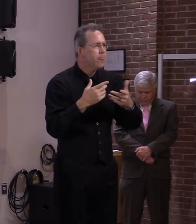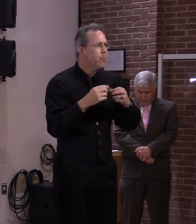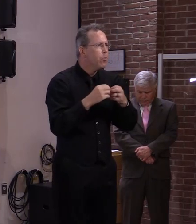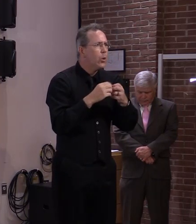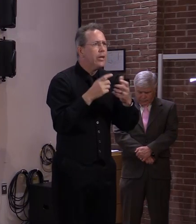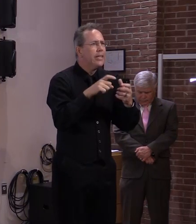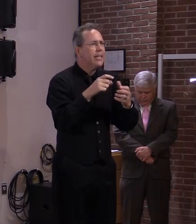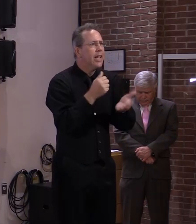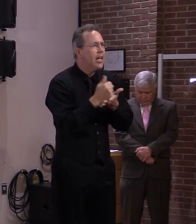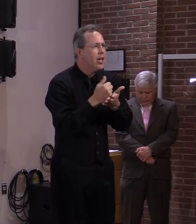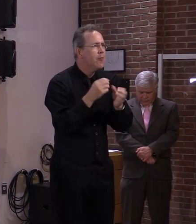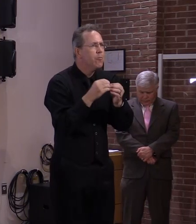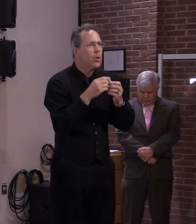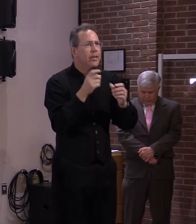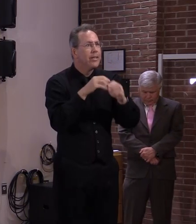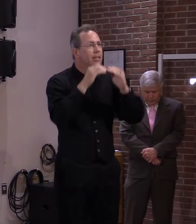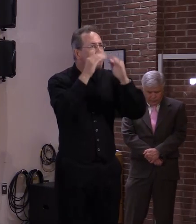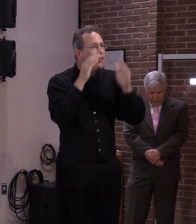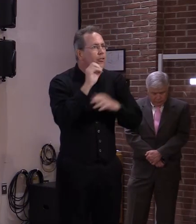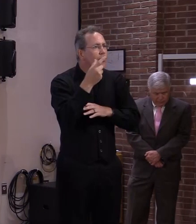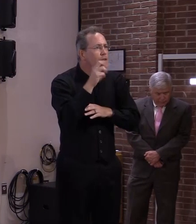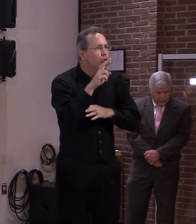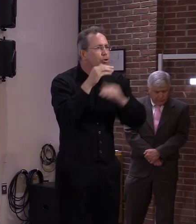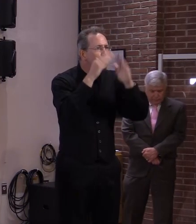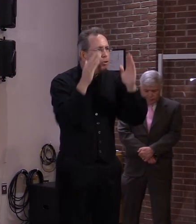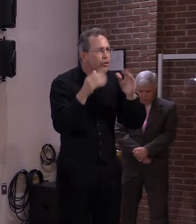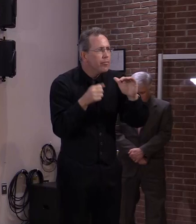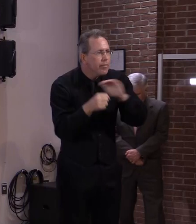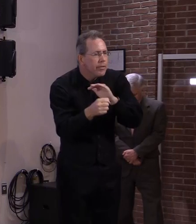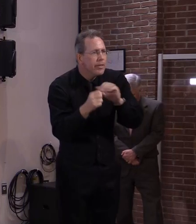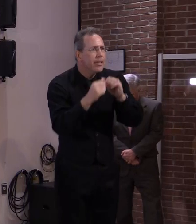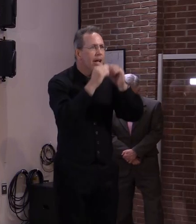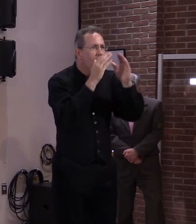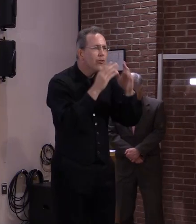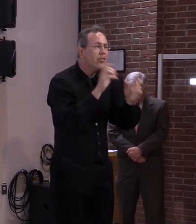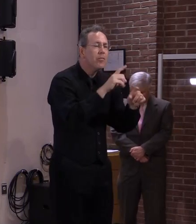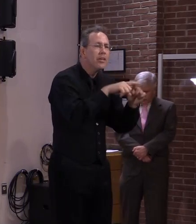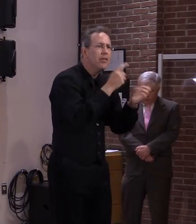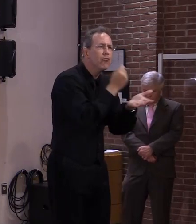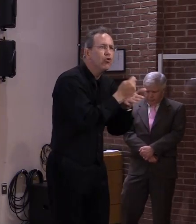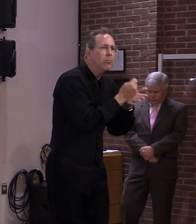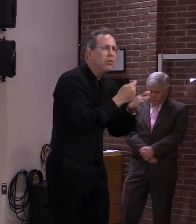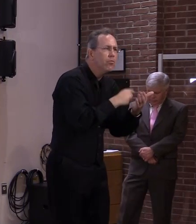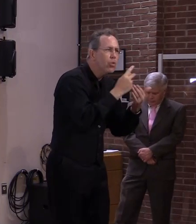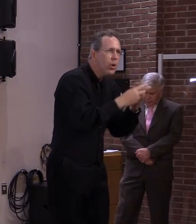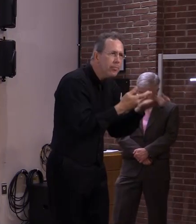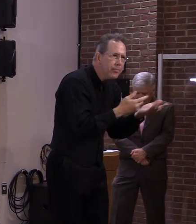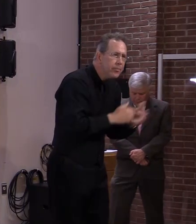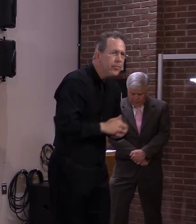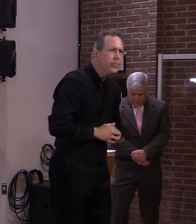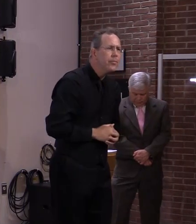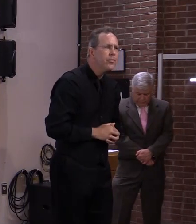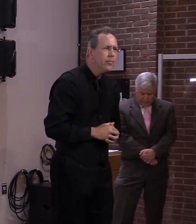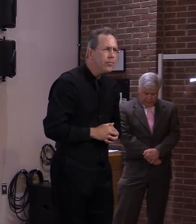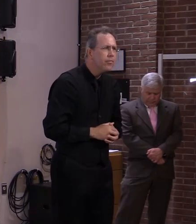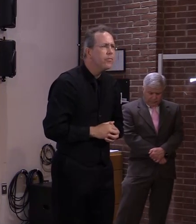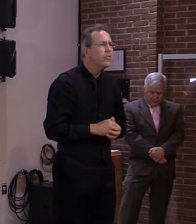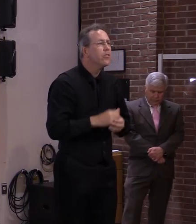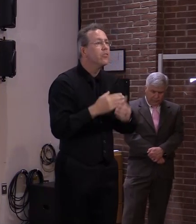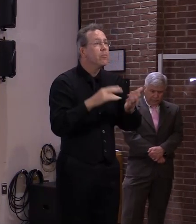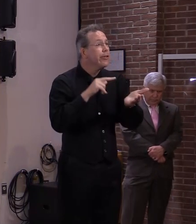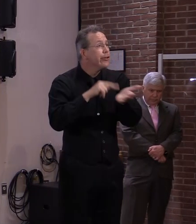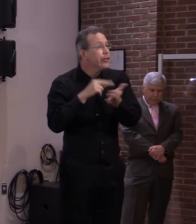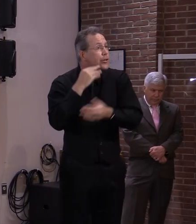facility or a community care home um we saw systems of care shut down across the state and and individuals